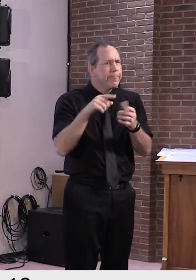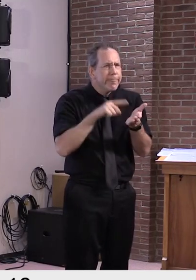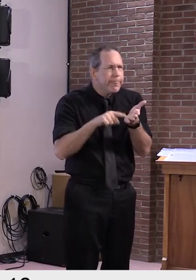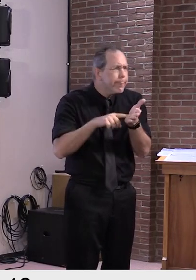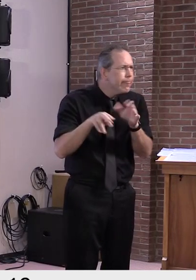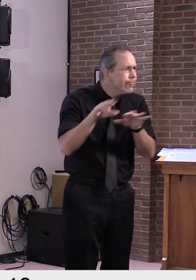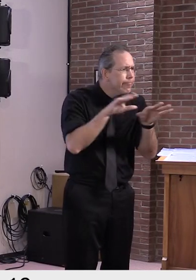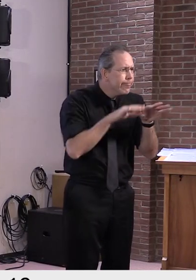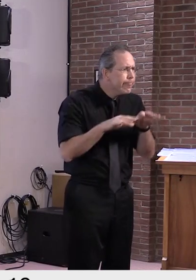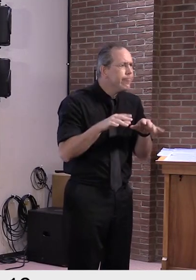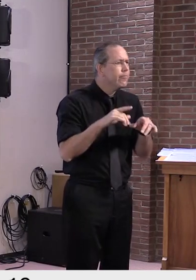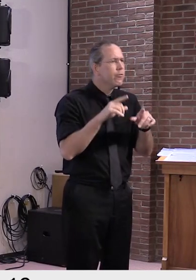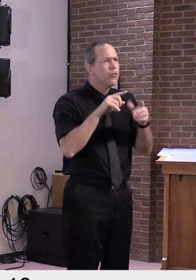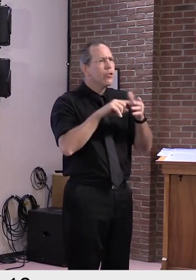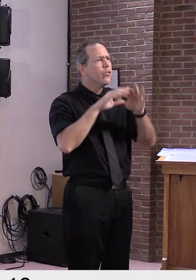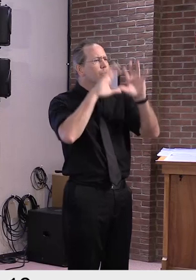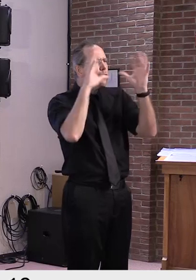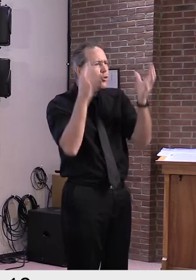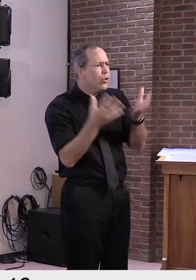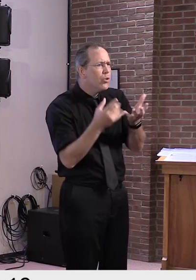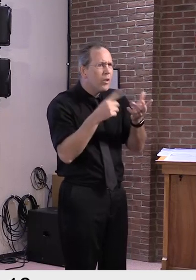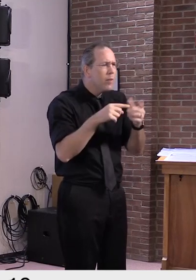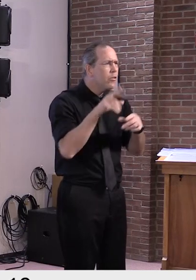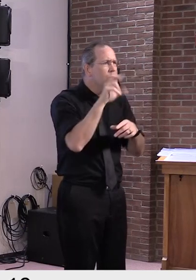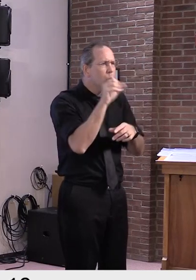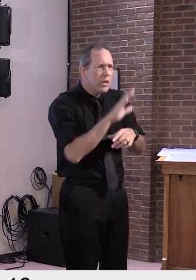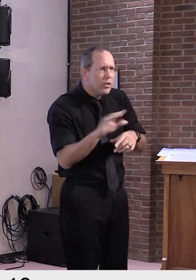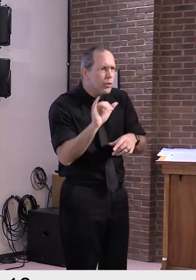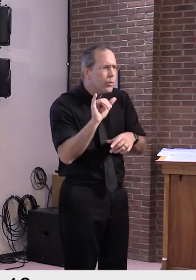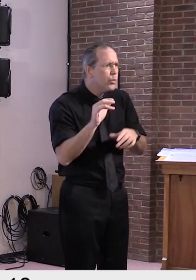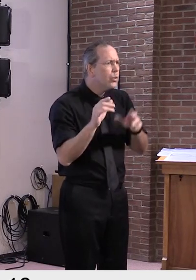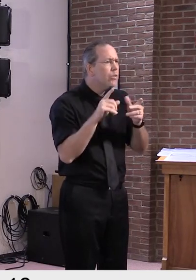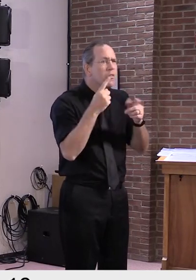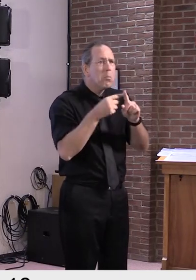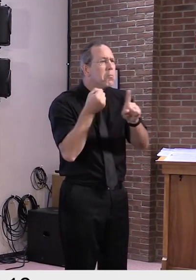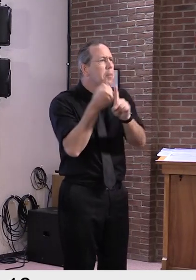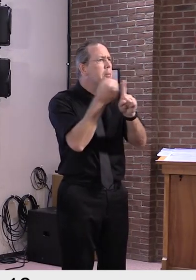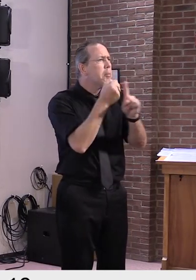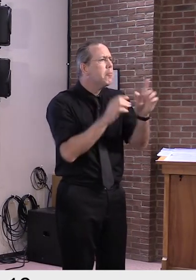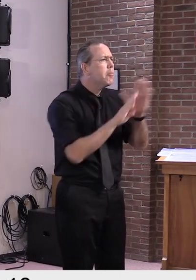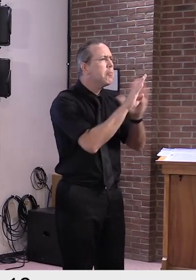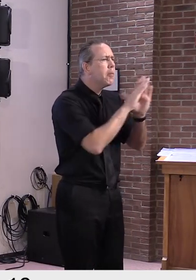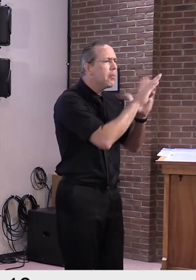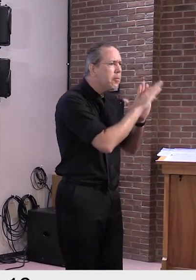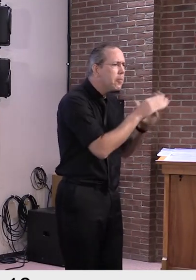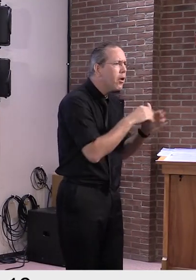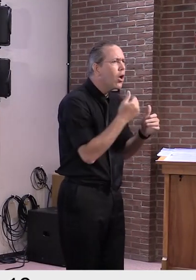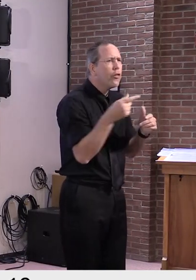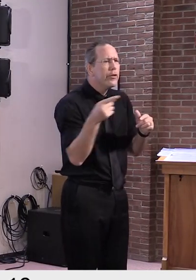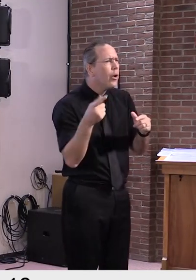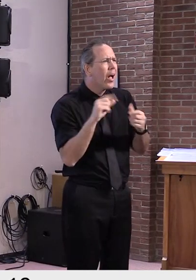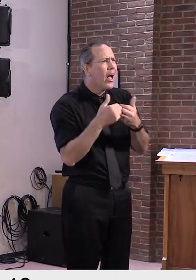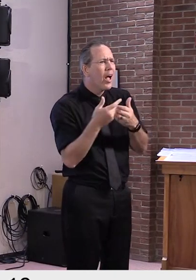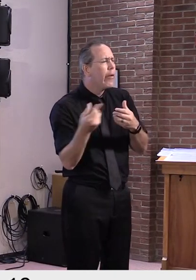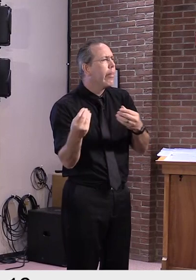because cases anywhere elevate the risk of spread across the entirety of the United States.